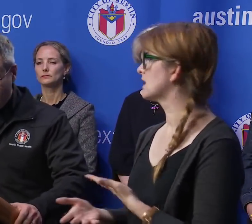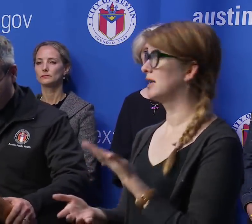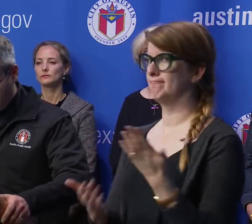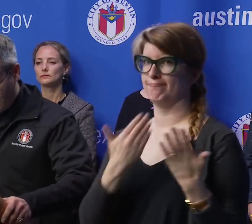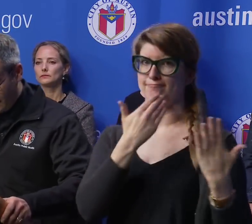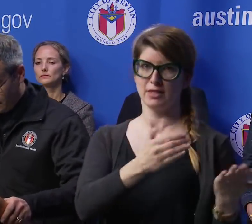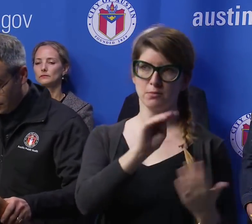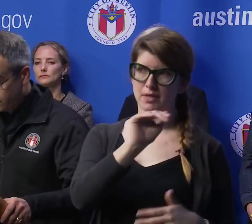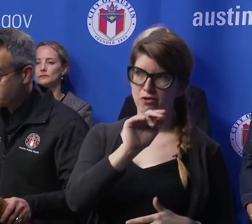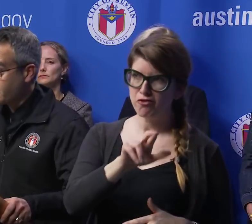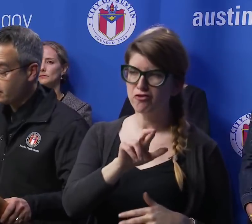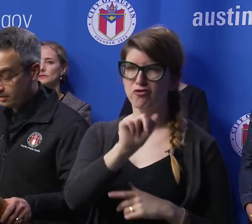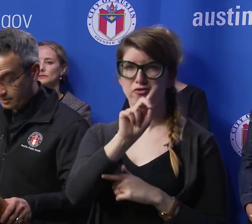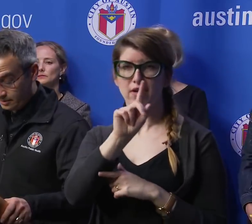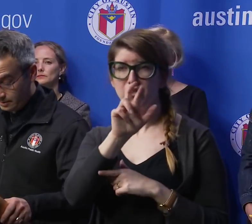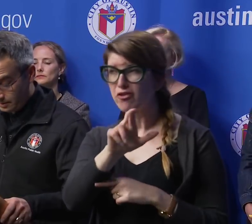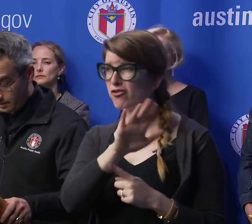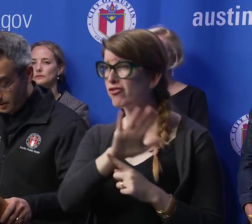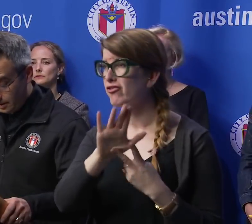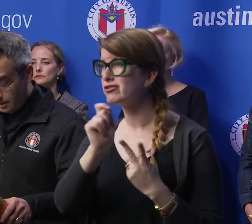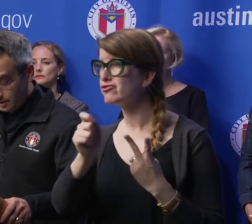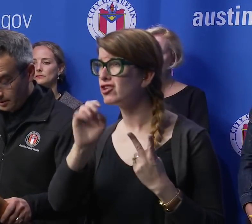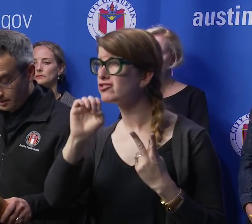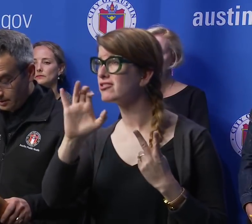Thank you, Mayor Adler and Judge Eckhart.